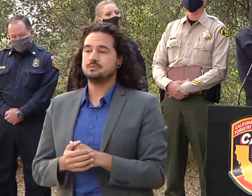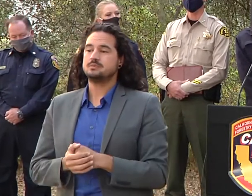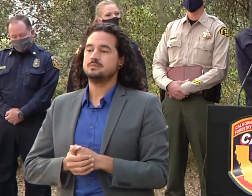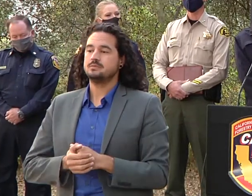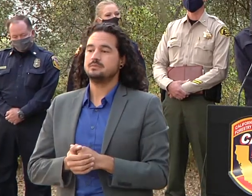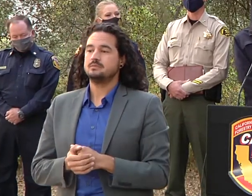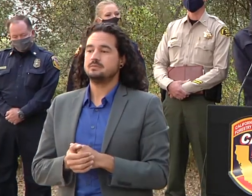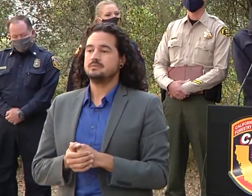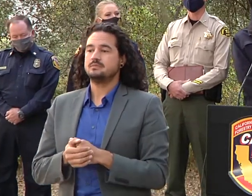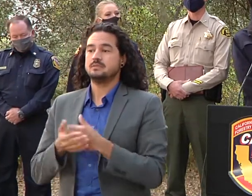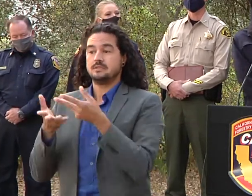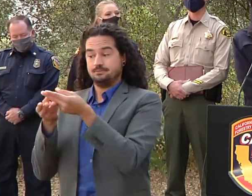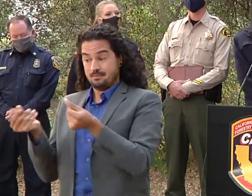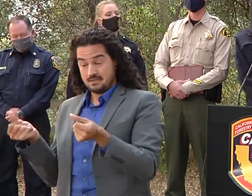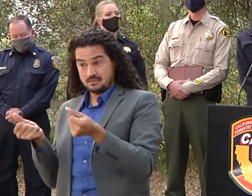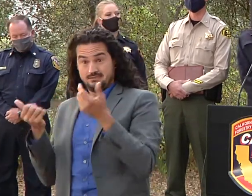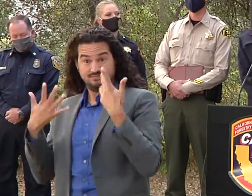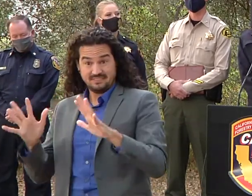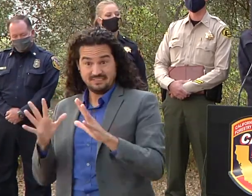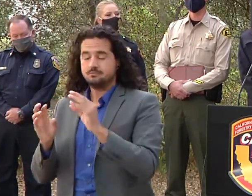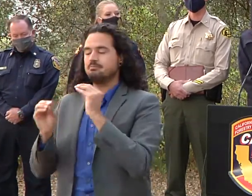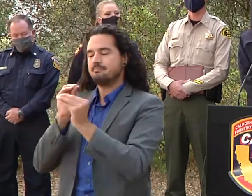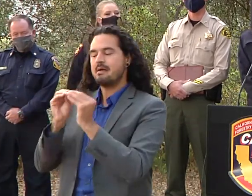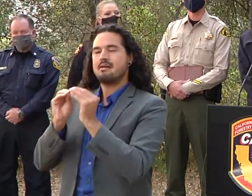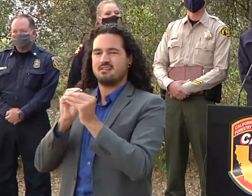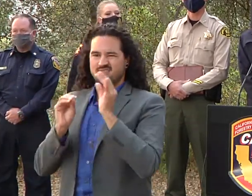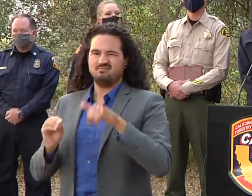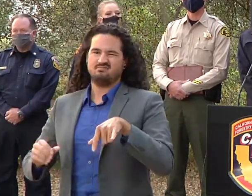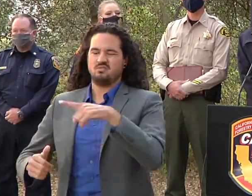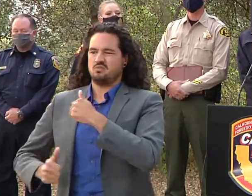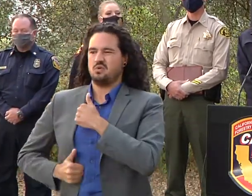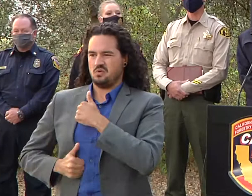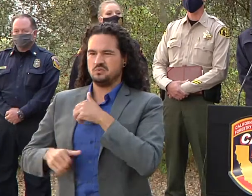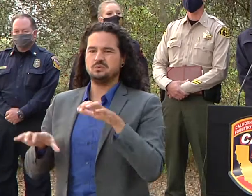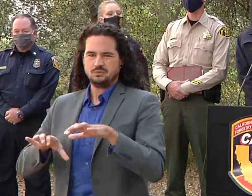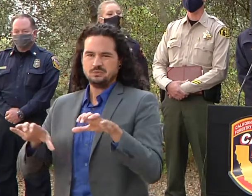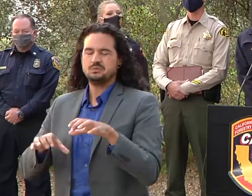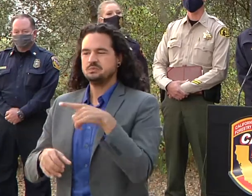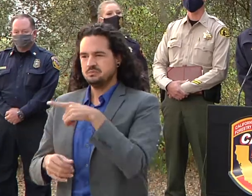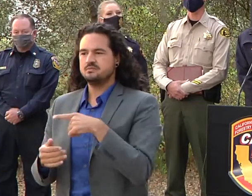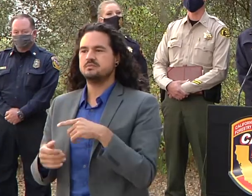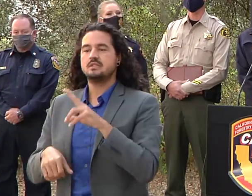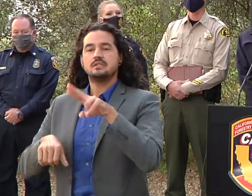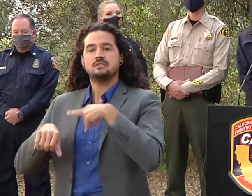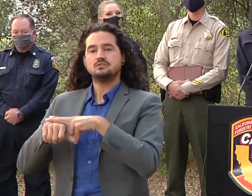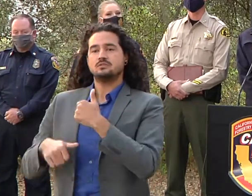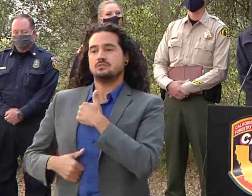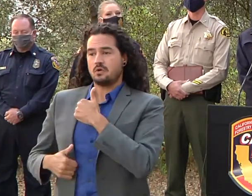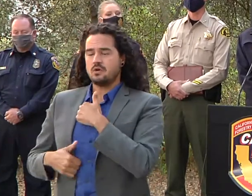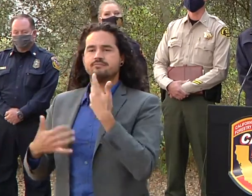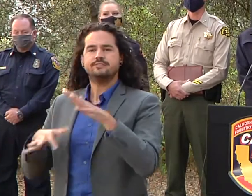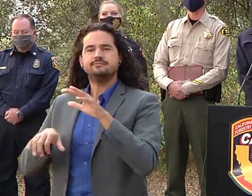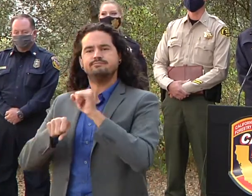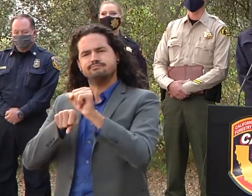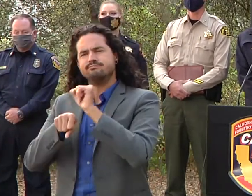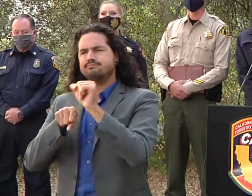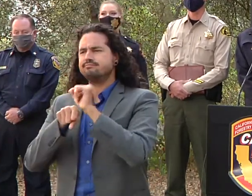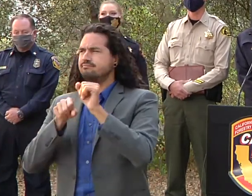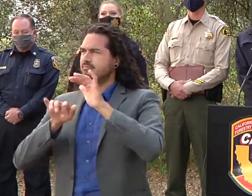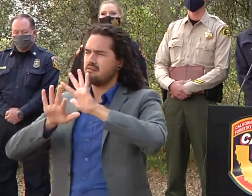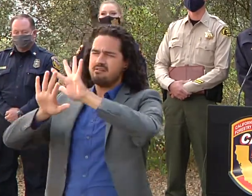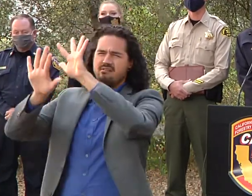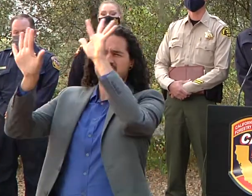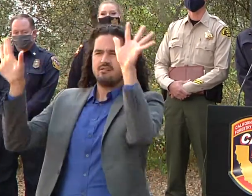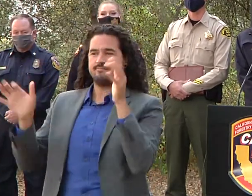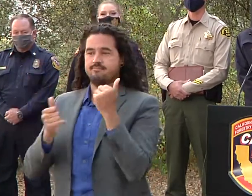and uh utilizing uh the the staffing amount prior they bring uh to the incident to assist us get us another day closer to